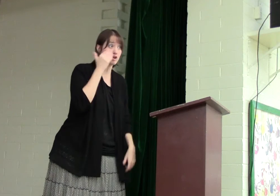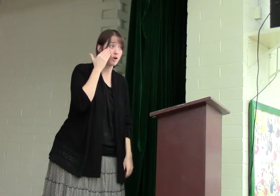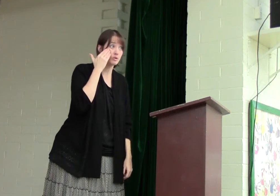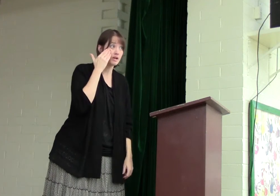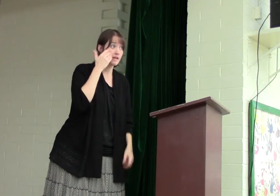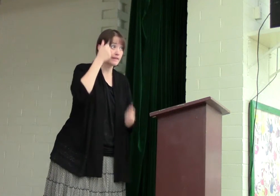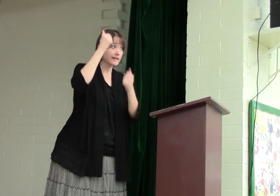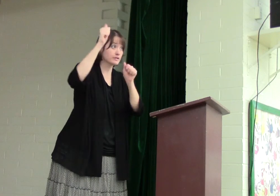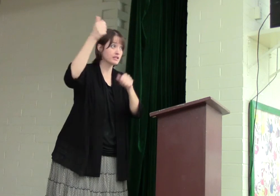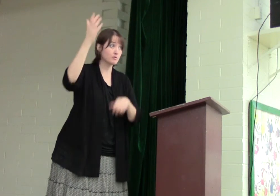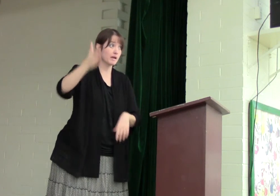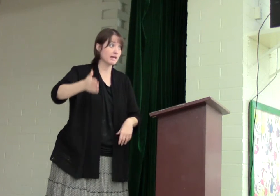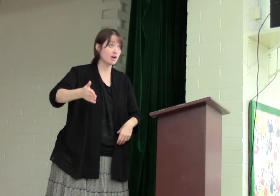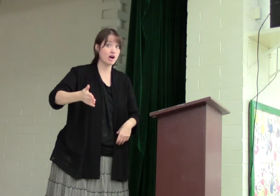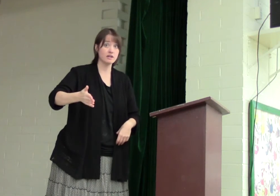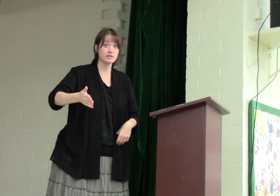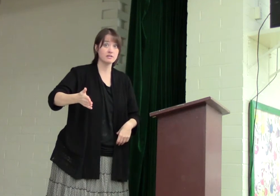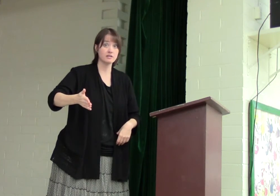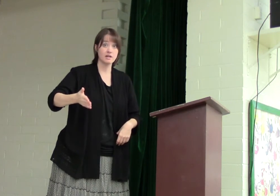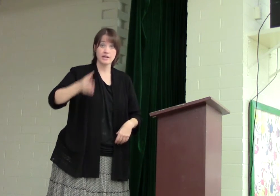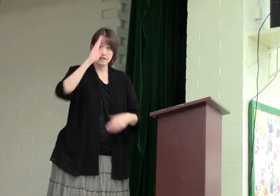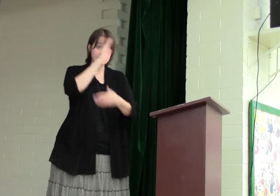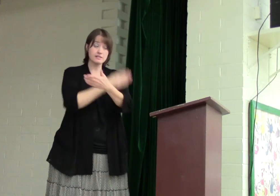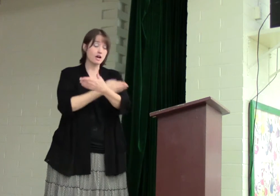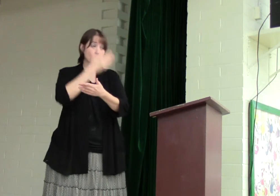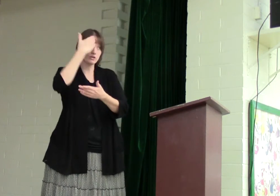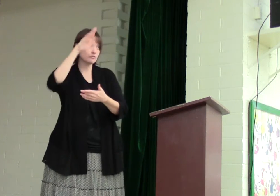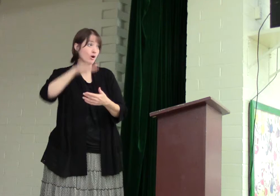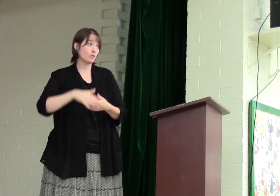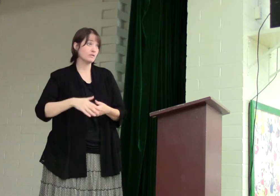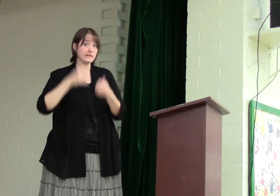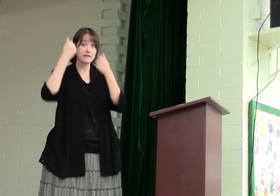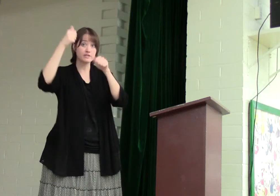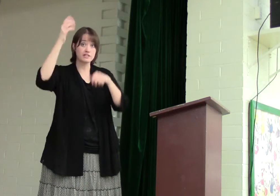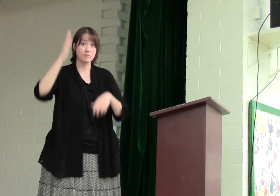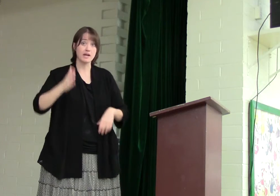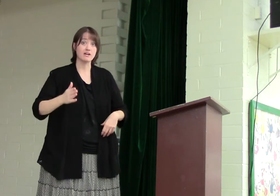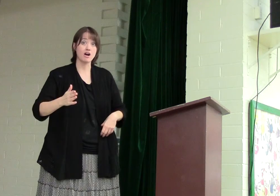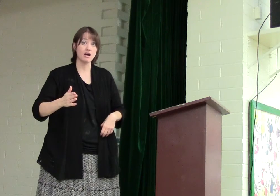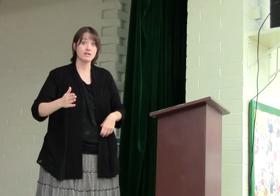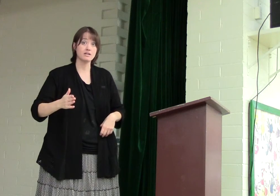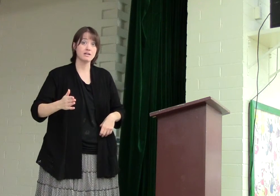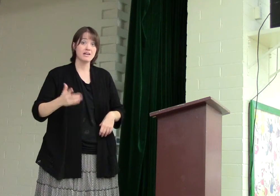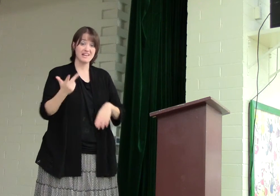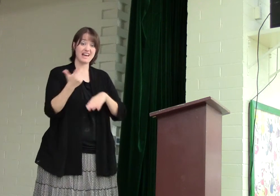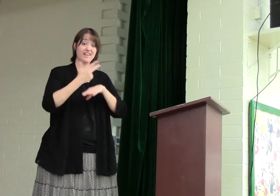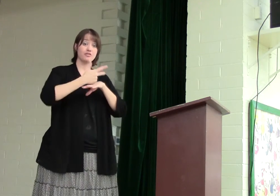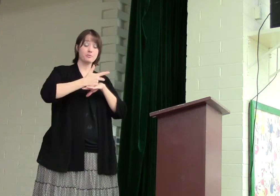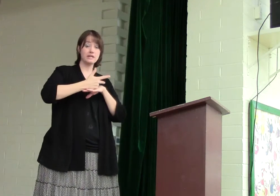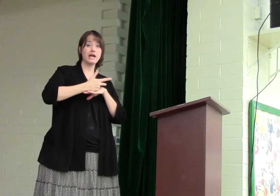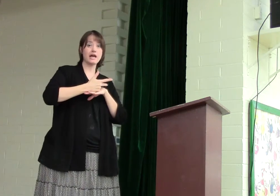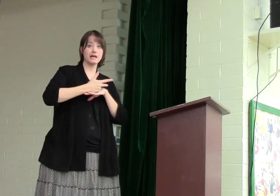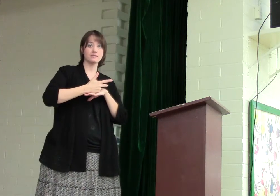known that he's disobeying God. His son wouldn't have known that he was disobeying God. He had three days